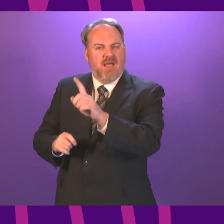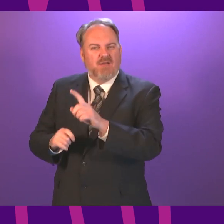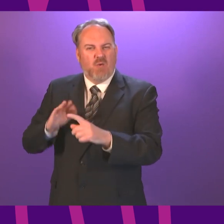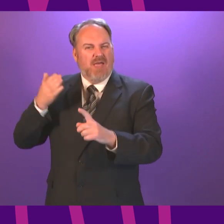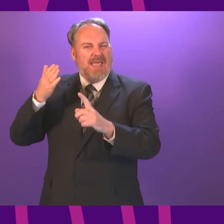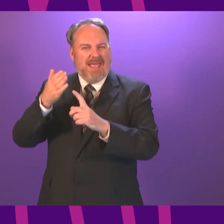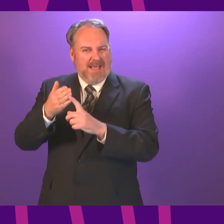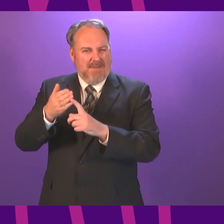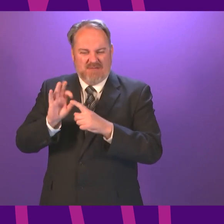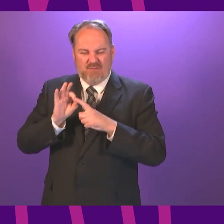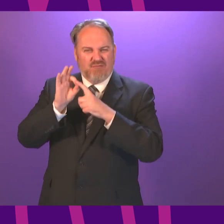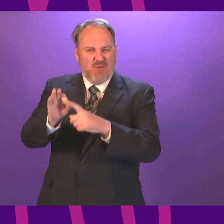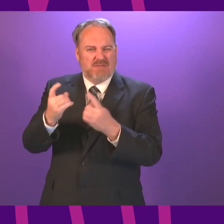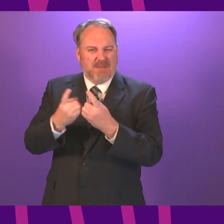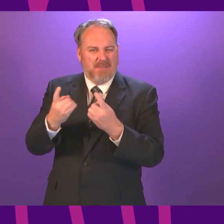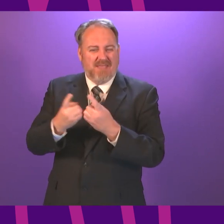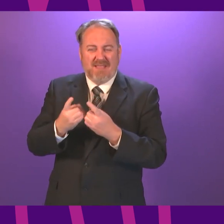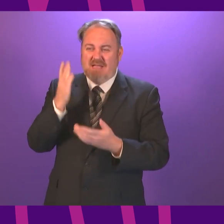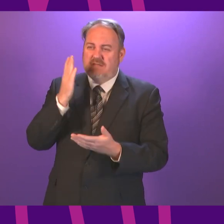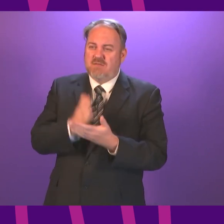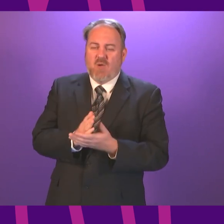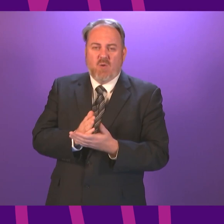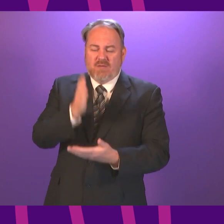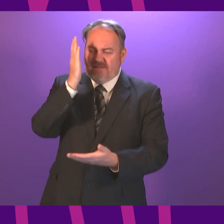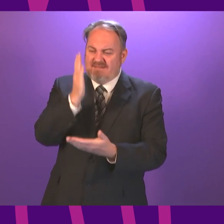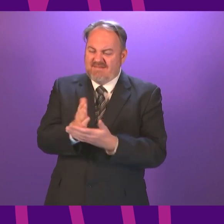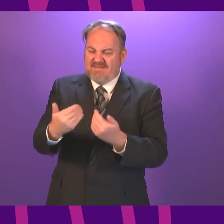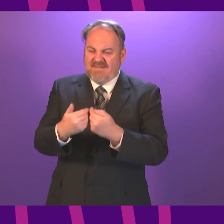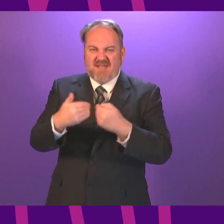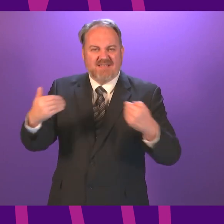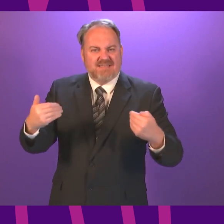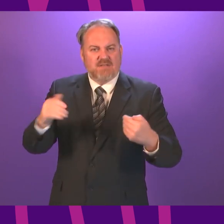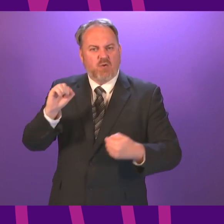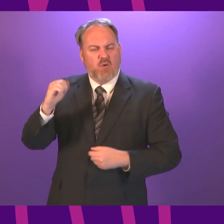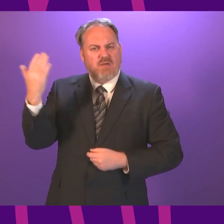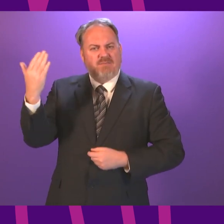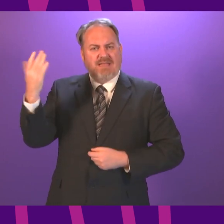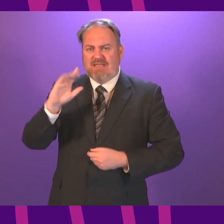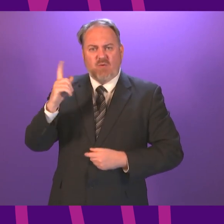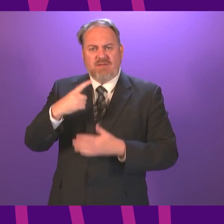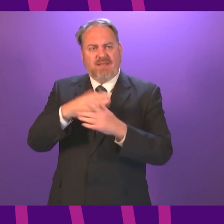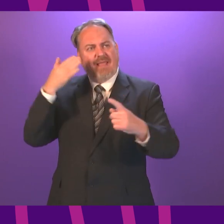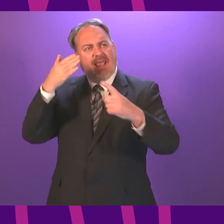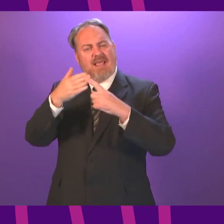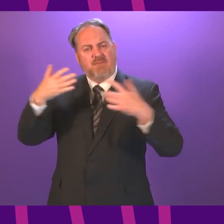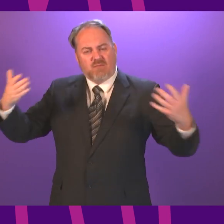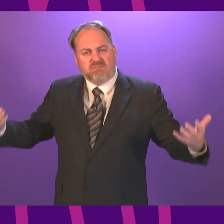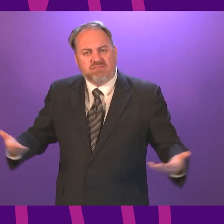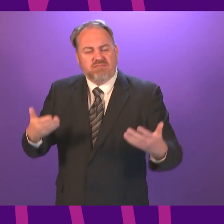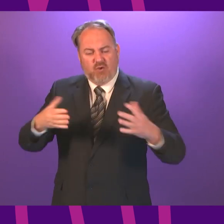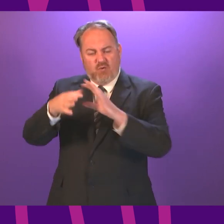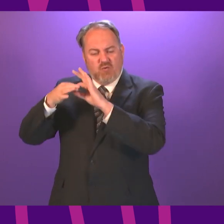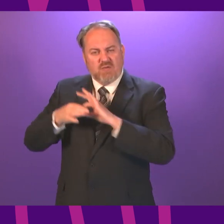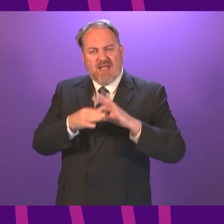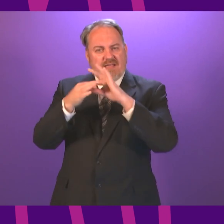proposal imaginable. This isn't a speech to Unite Scotland. It's not a statement of the people's priorities. It's a regurgitation